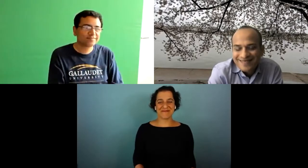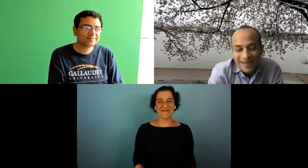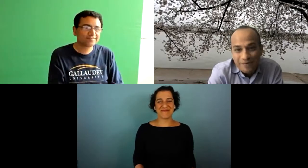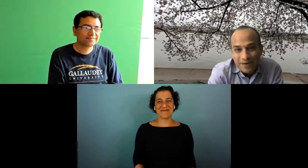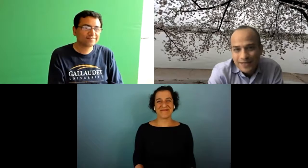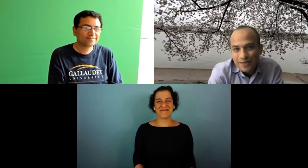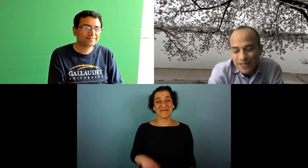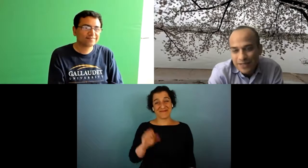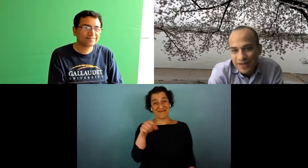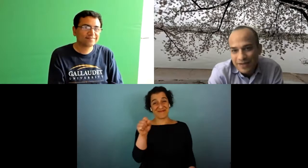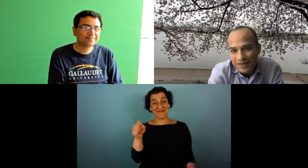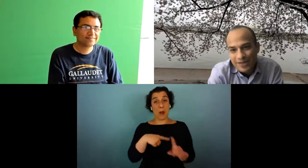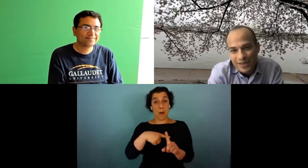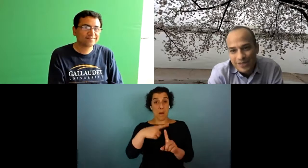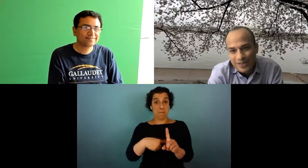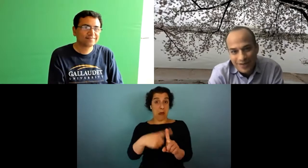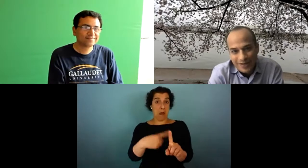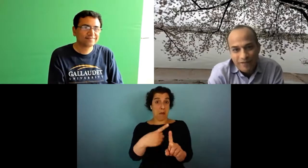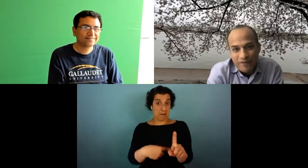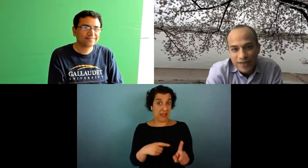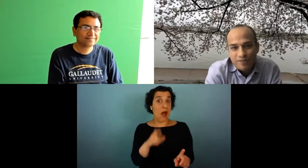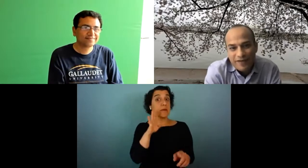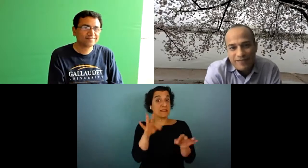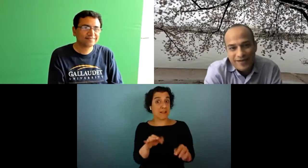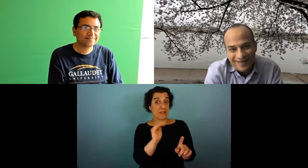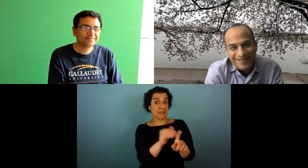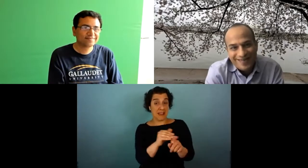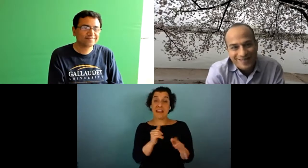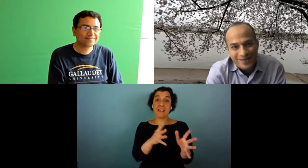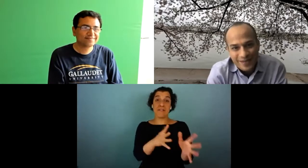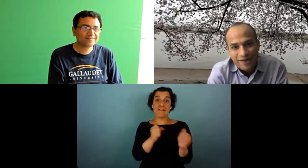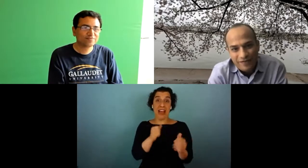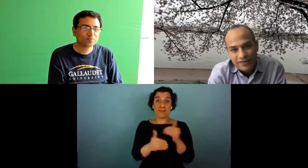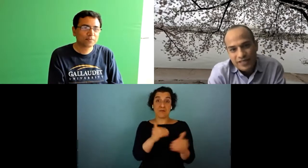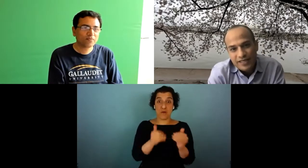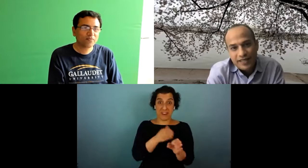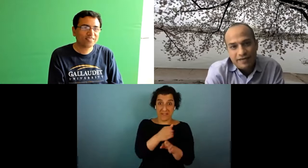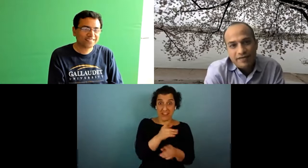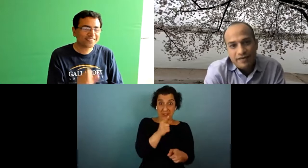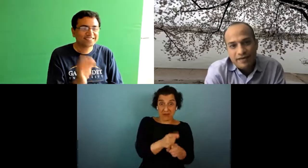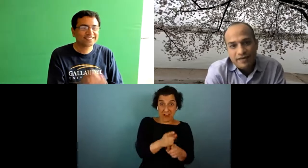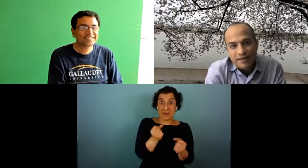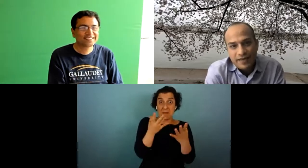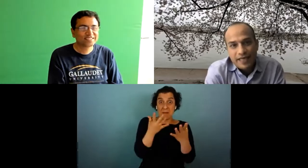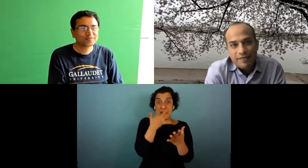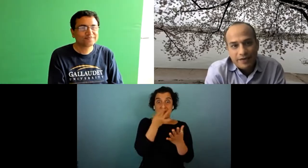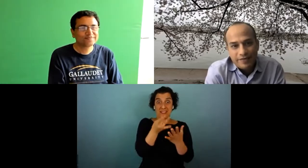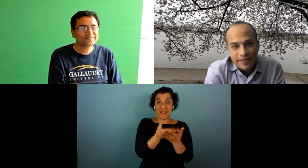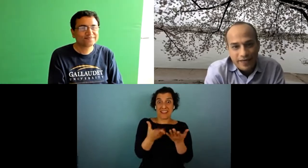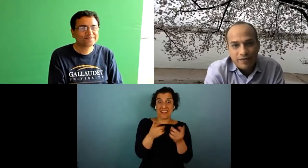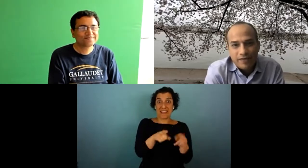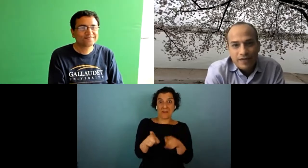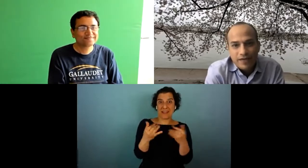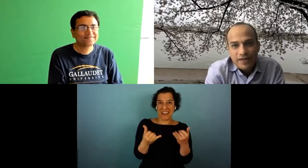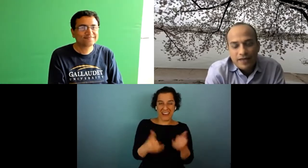yeah months months i'll certainly ask you it's a fast moving field right so there's a lot of interesting uh things happening right